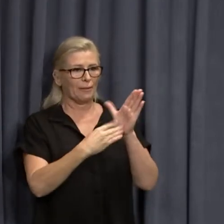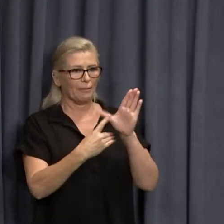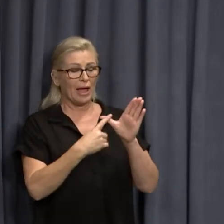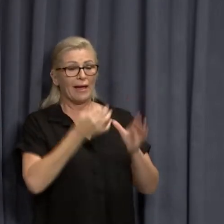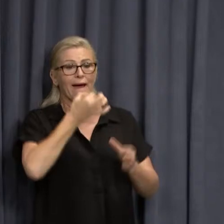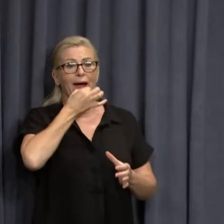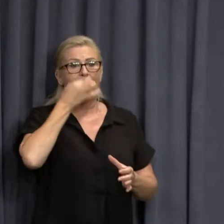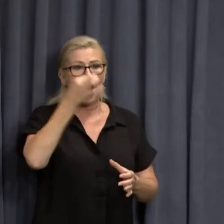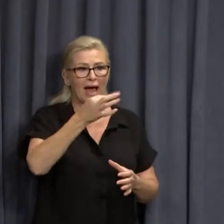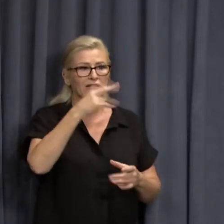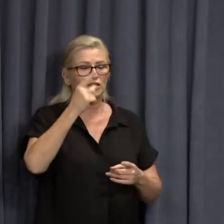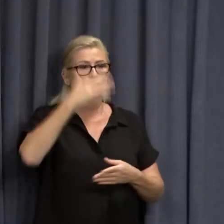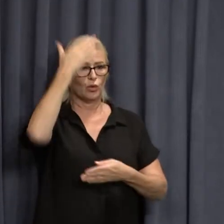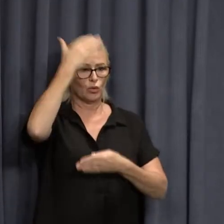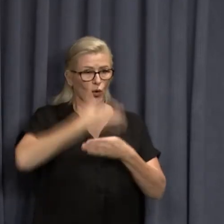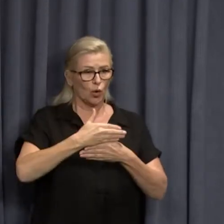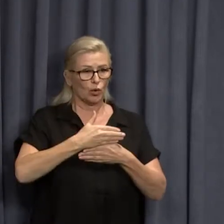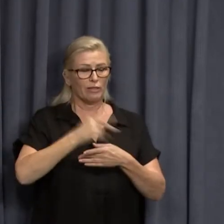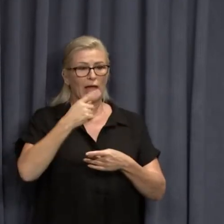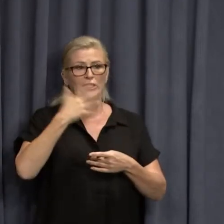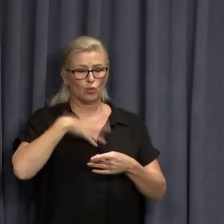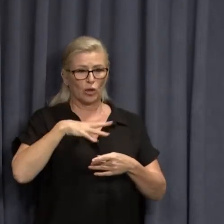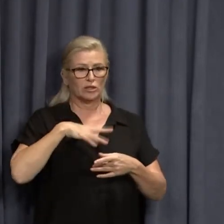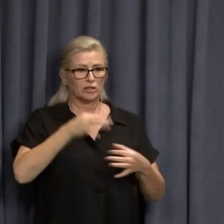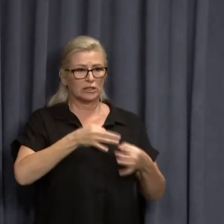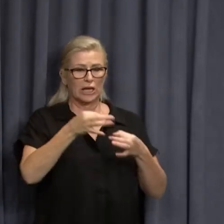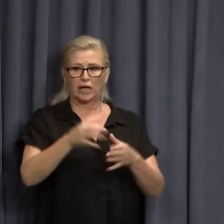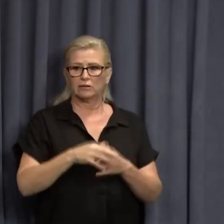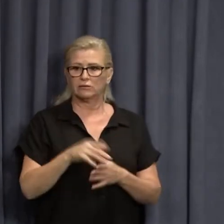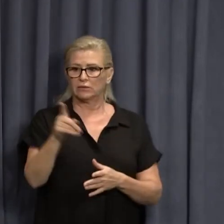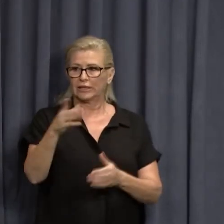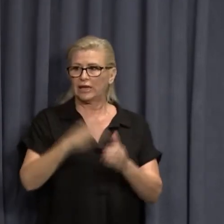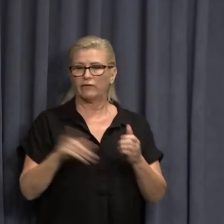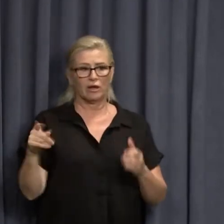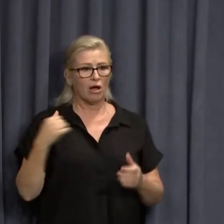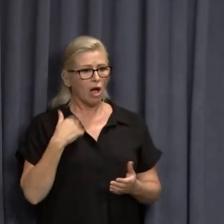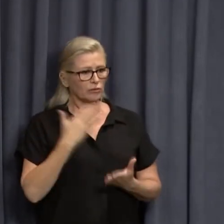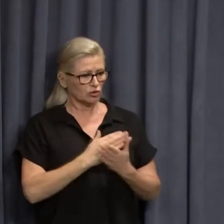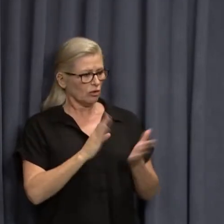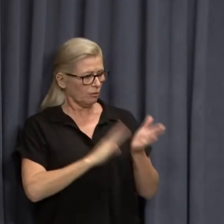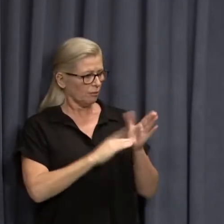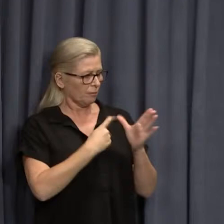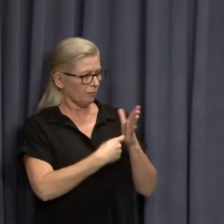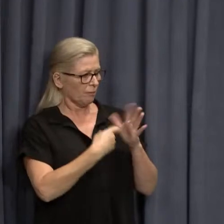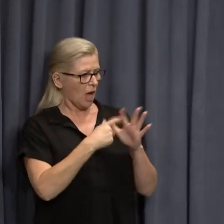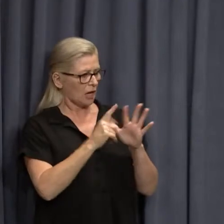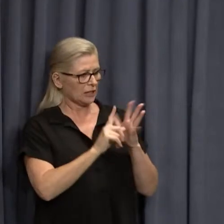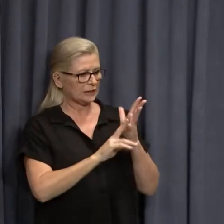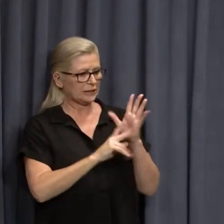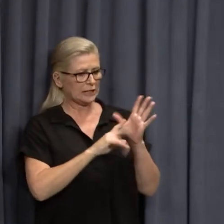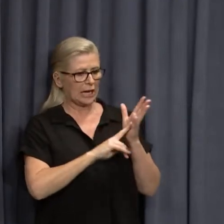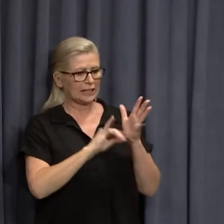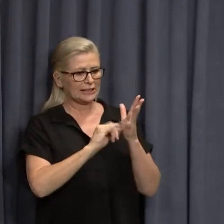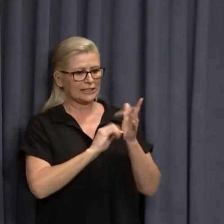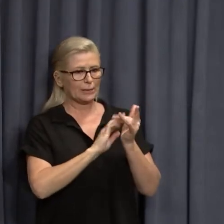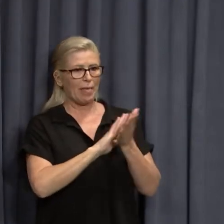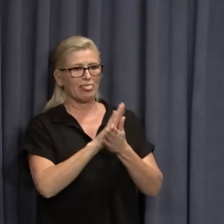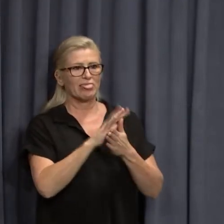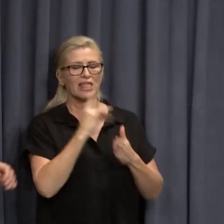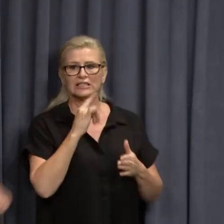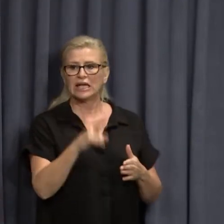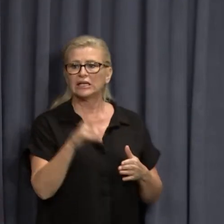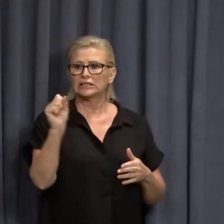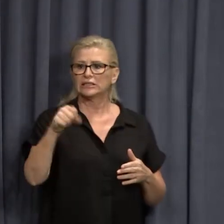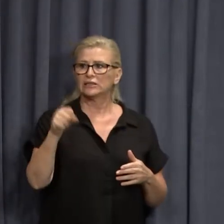opening to be delayed. They never did. I'm pretty sure saw Mark Duncan Smith out there. he didn't. didn't. I saw